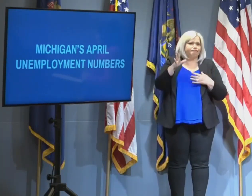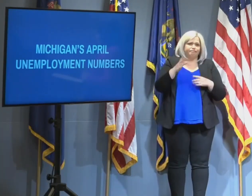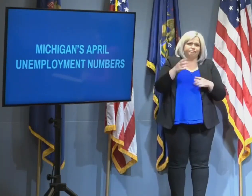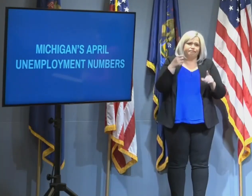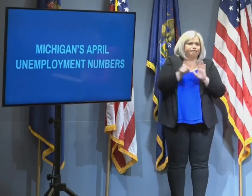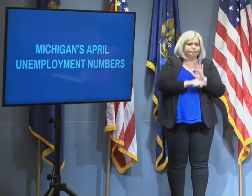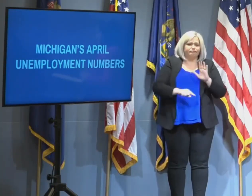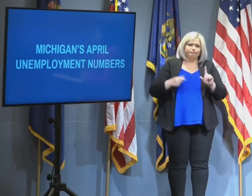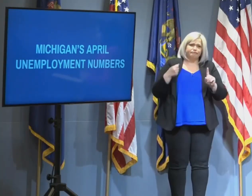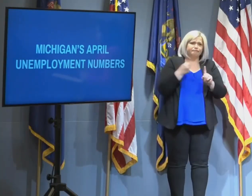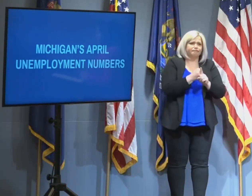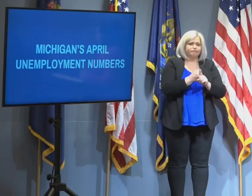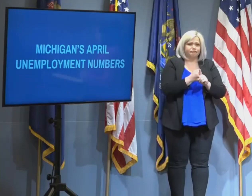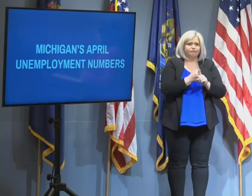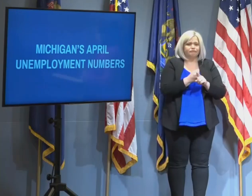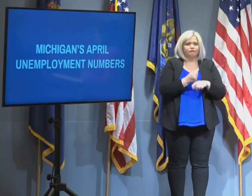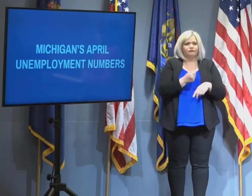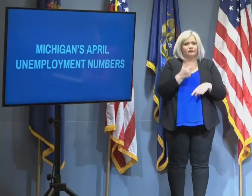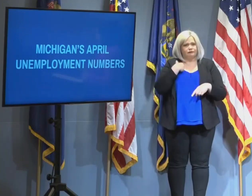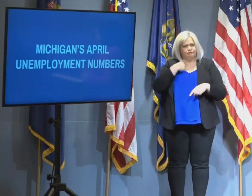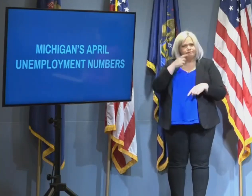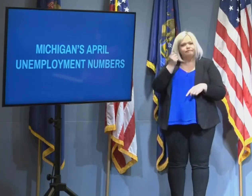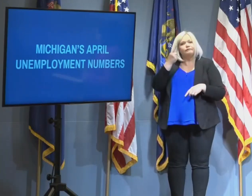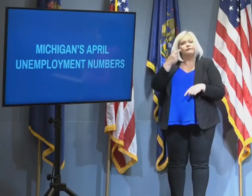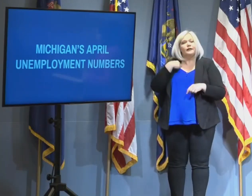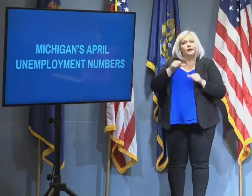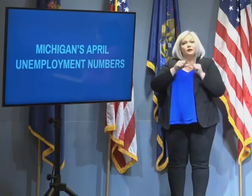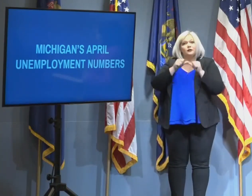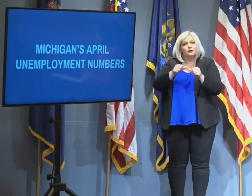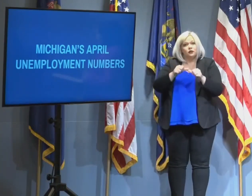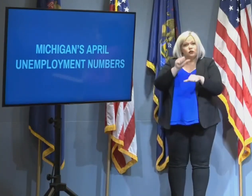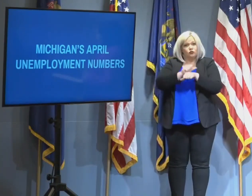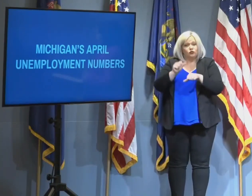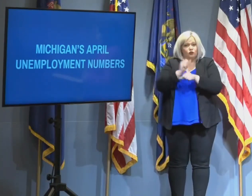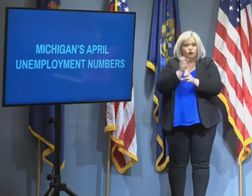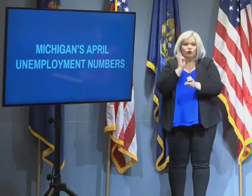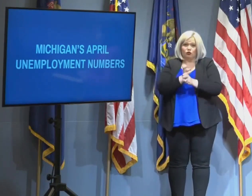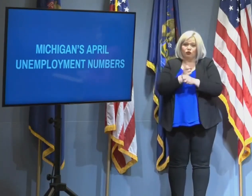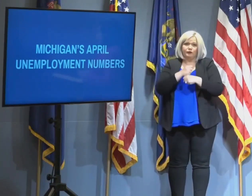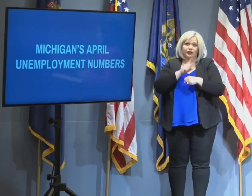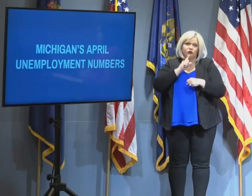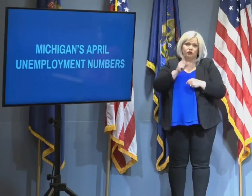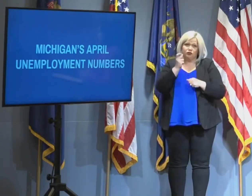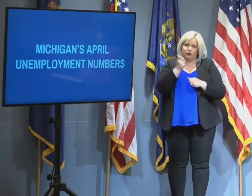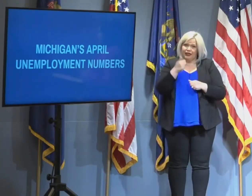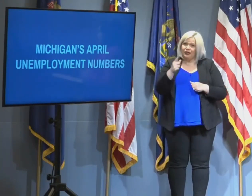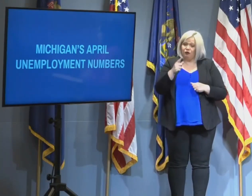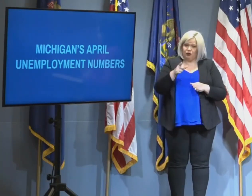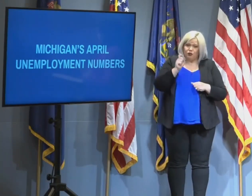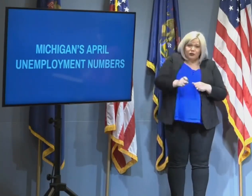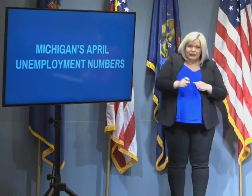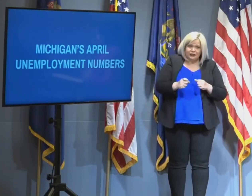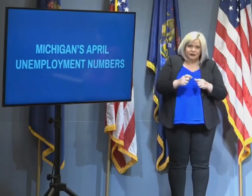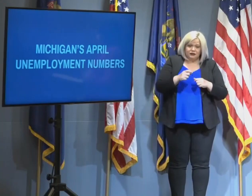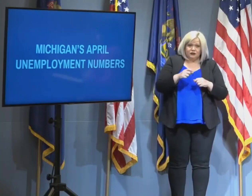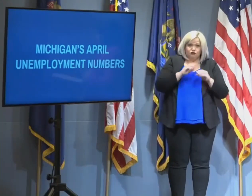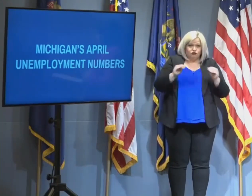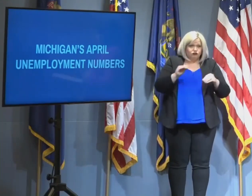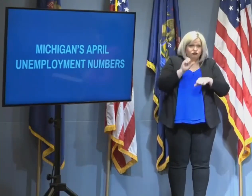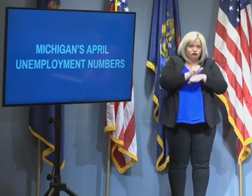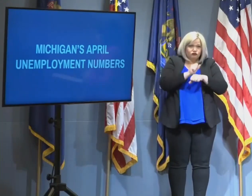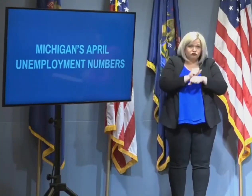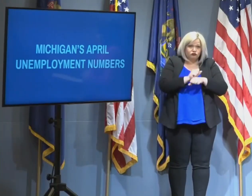I will continue to work around the clock to ensure that everyone who qualifies for unemployment benefits receives them.